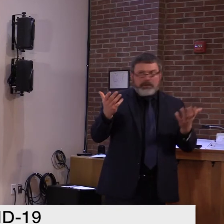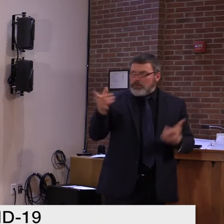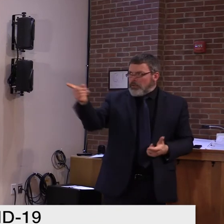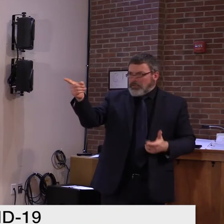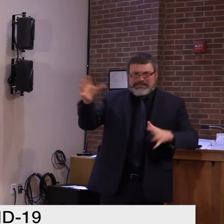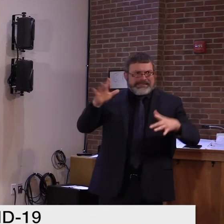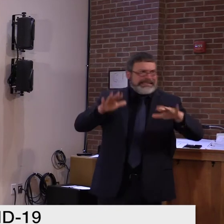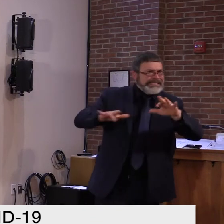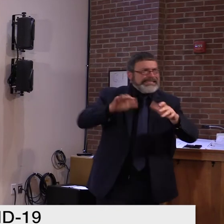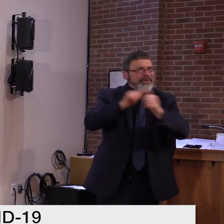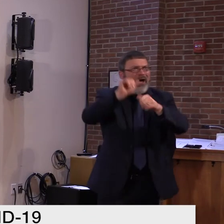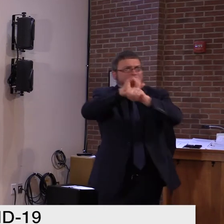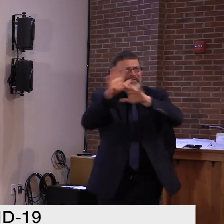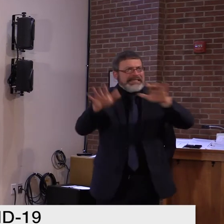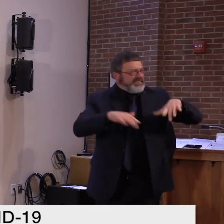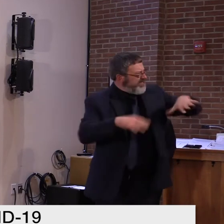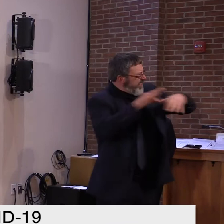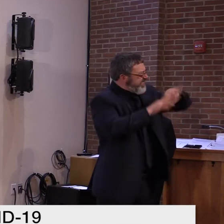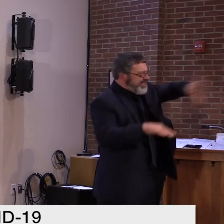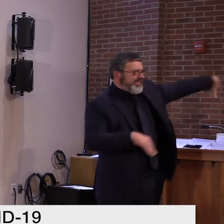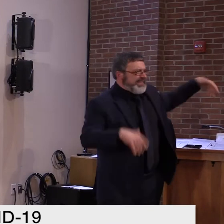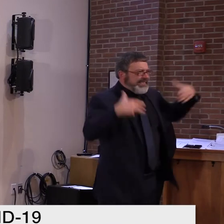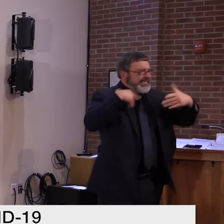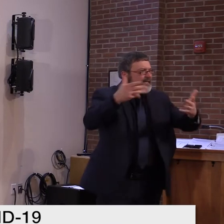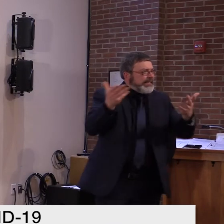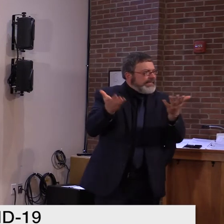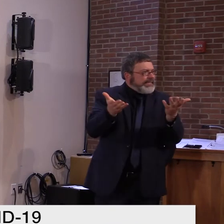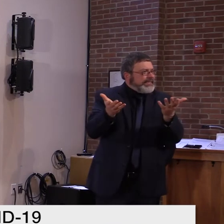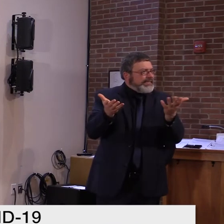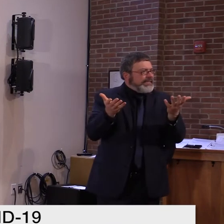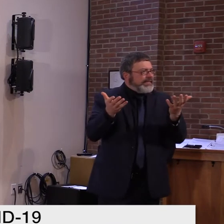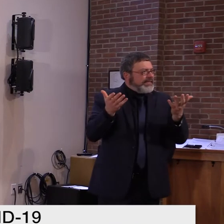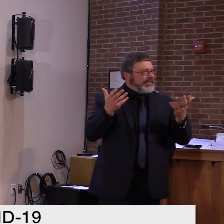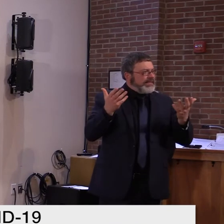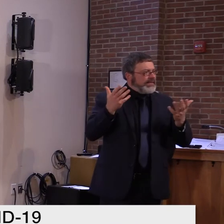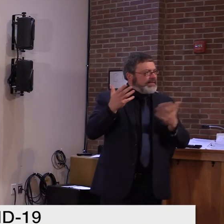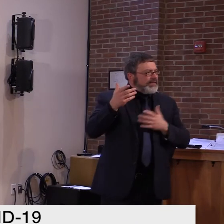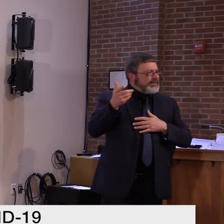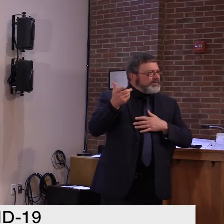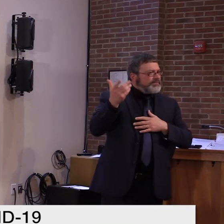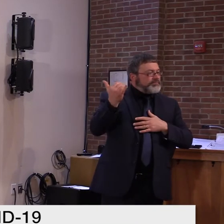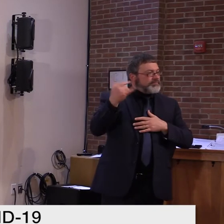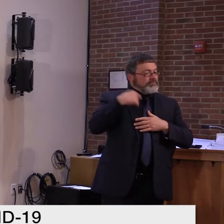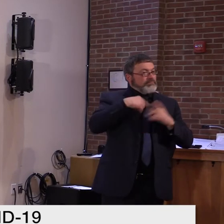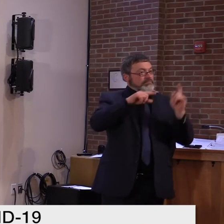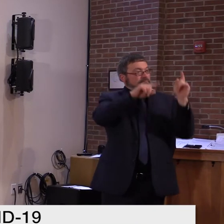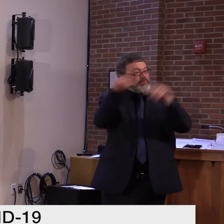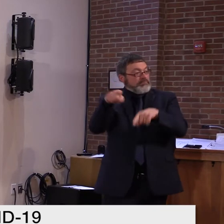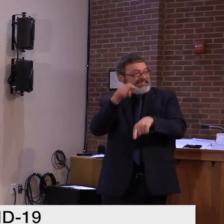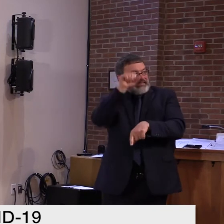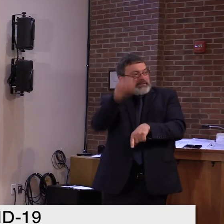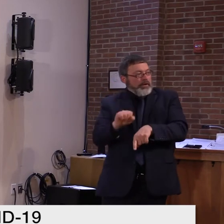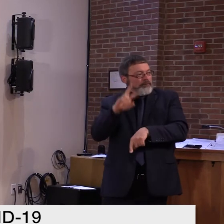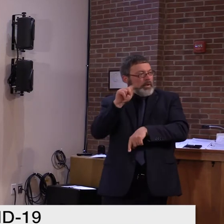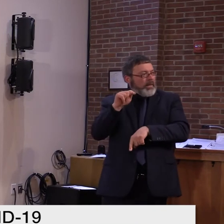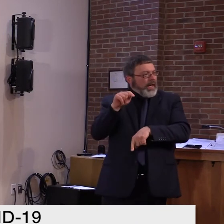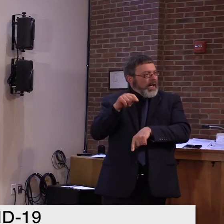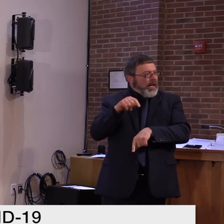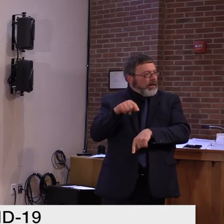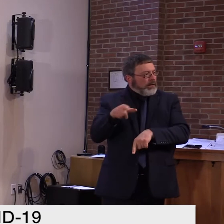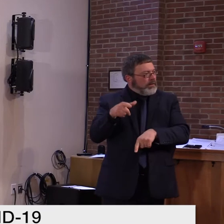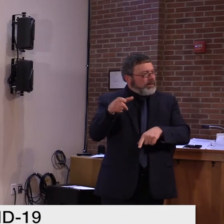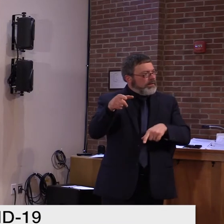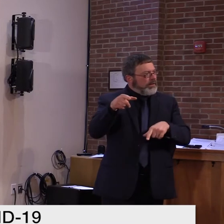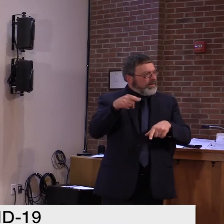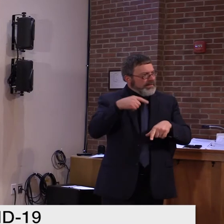a diner in southern Vermont yesterday and the owner of the diner was doing the waitressing, the screening,